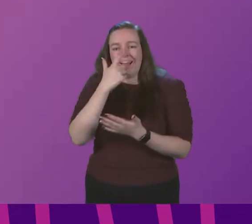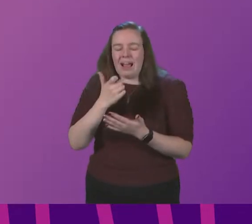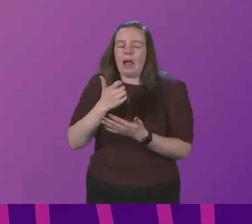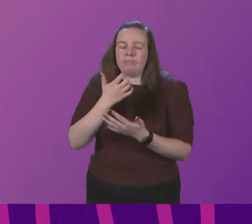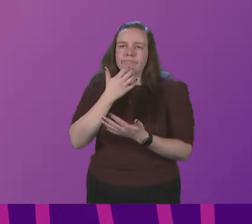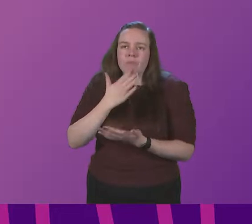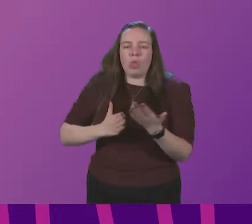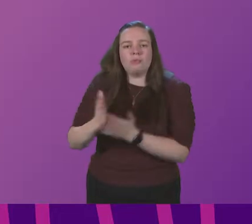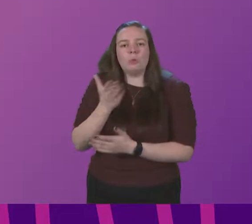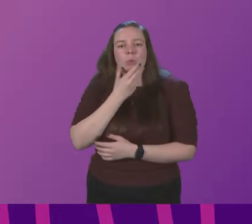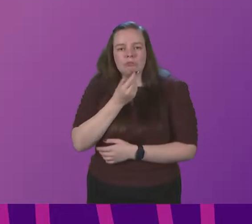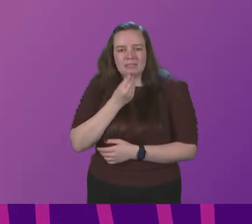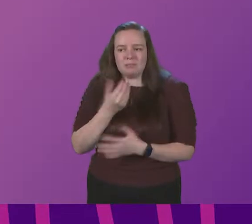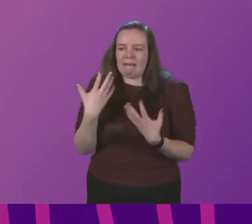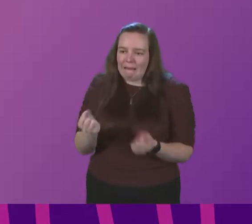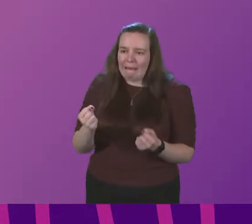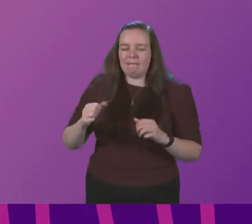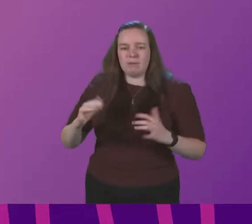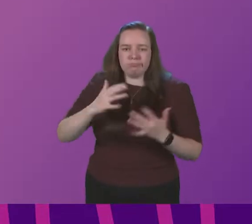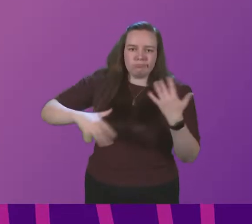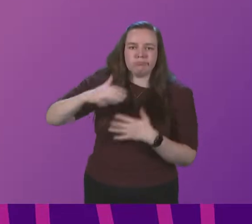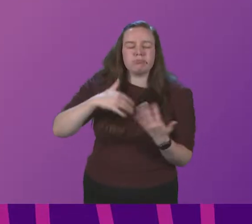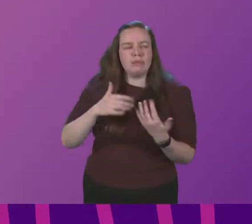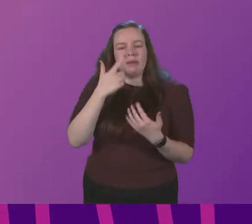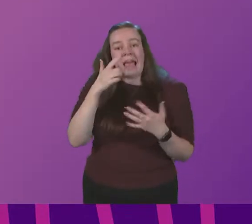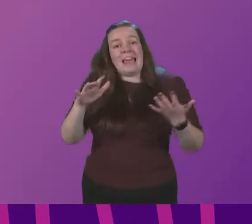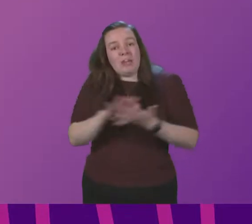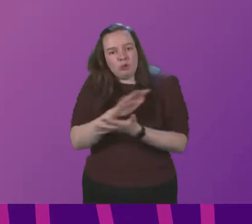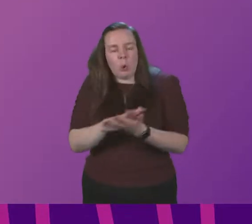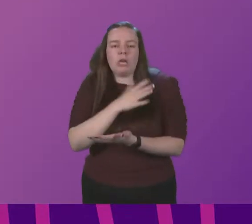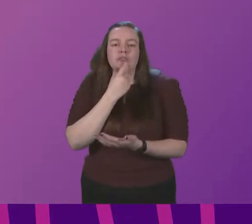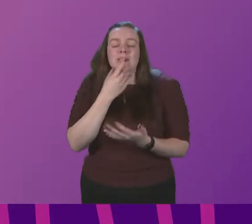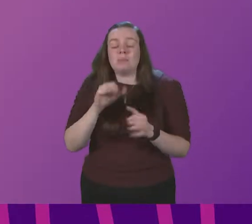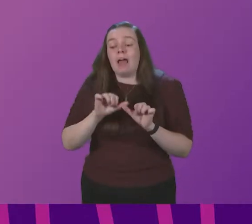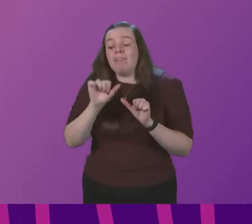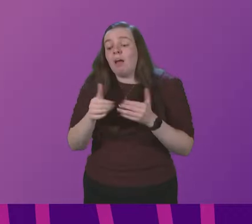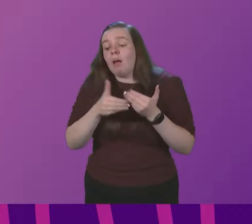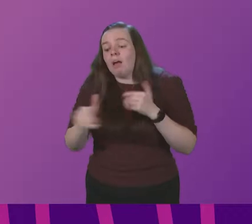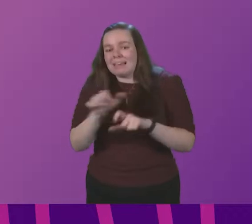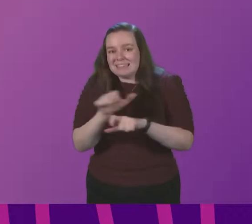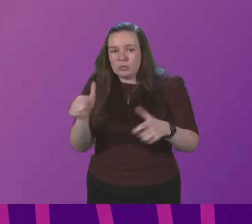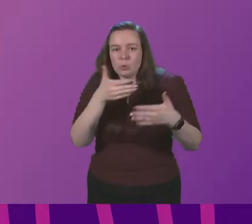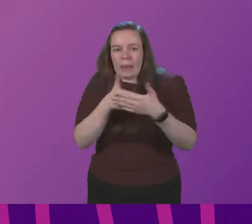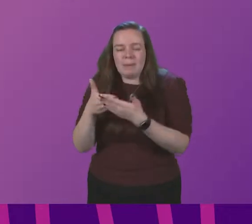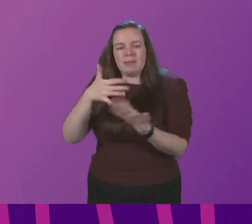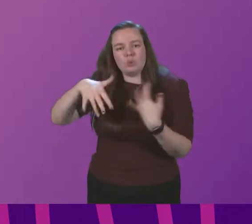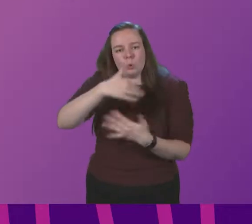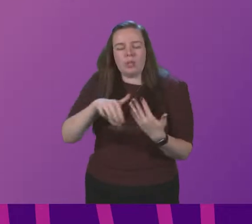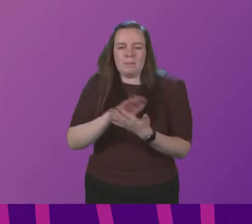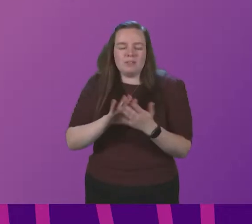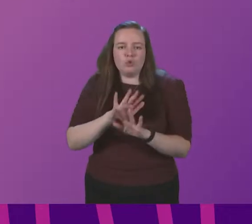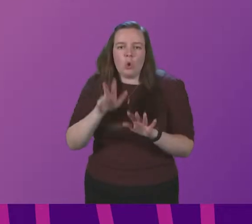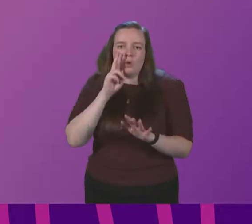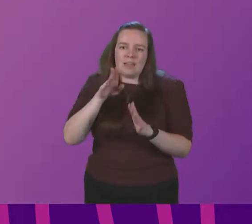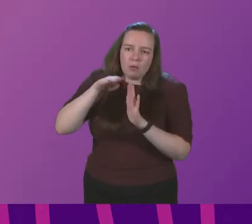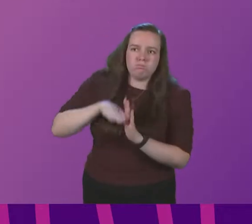Christmas with that freedom to enjoy Christmas and then after that continue to limit socialising so that we don't see the